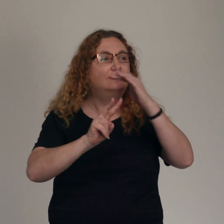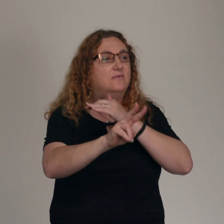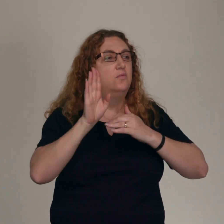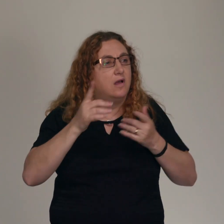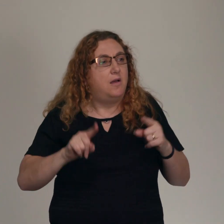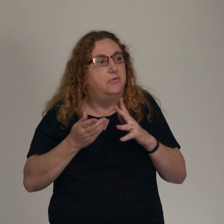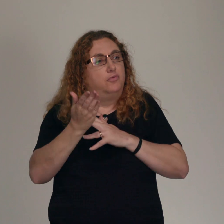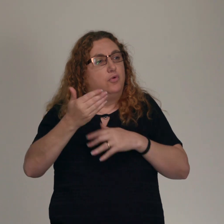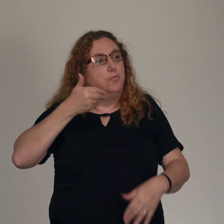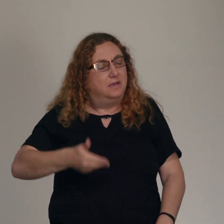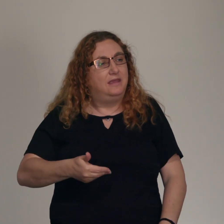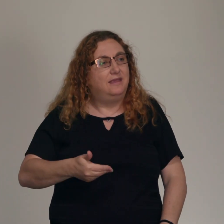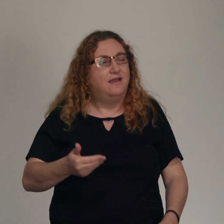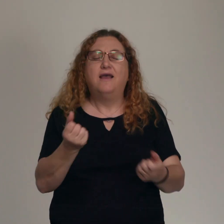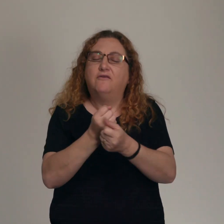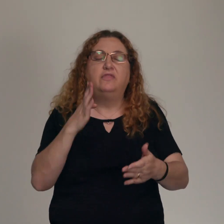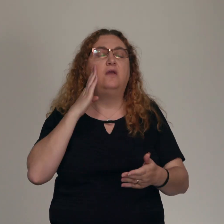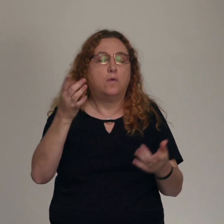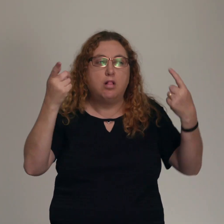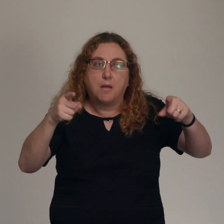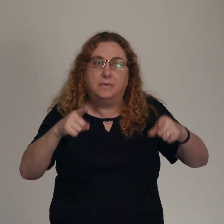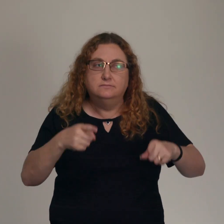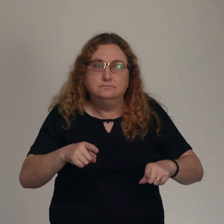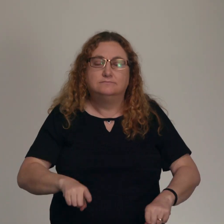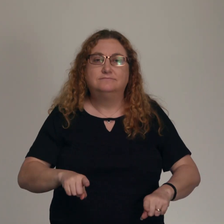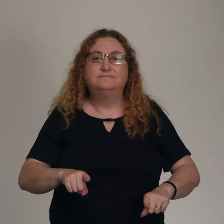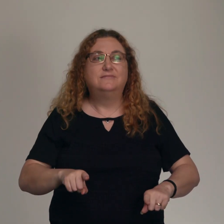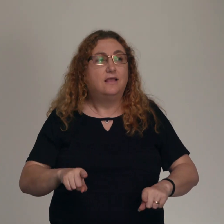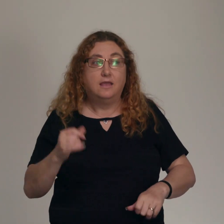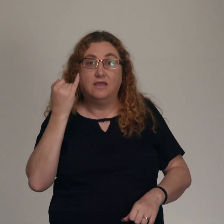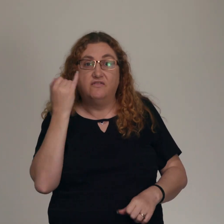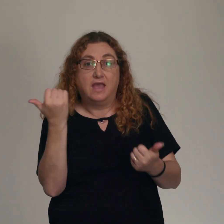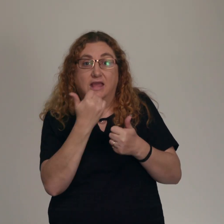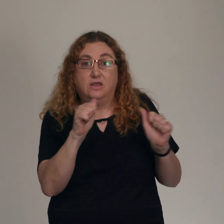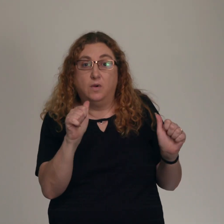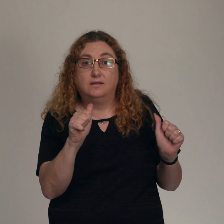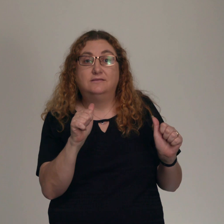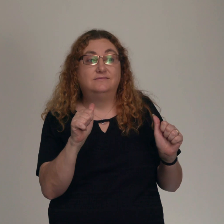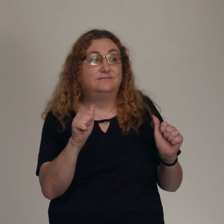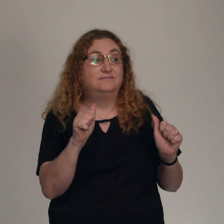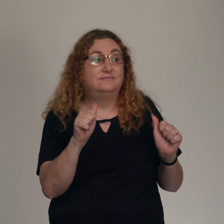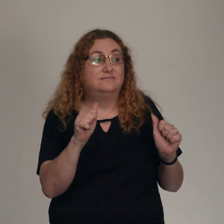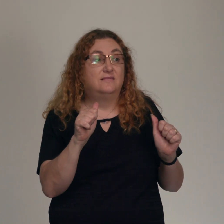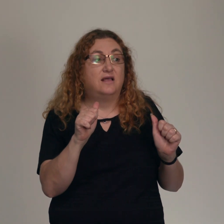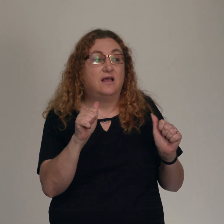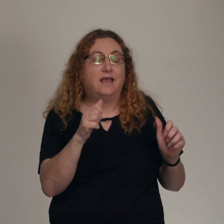until everything is accomplished. Therefore, anyone who sets aside one of the least of these commands and teaches